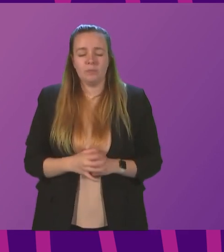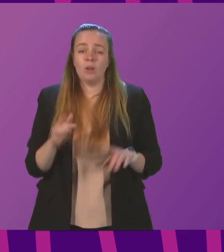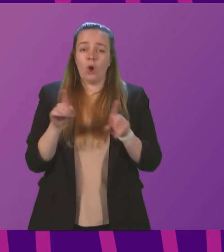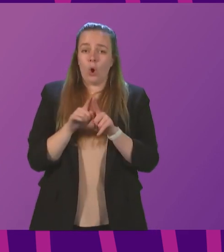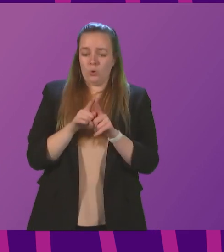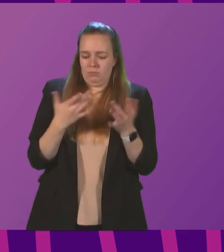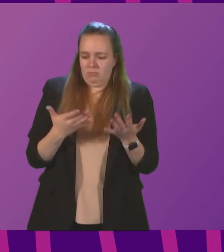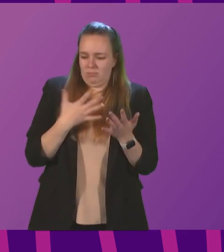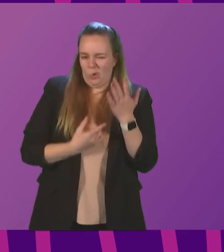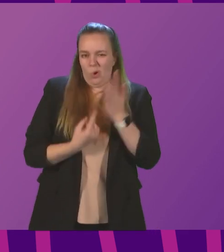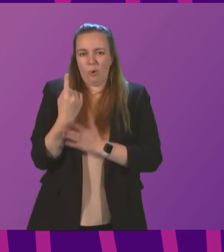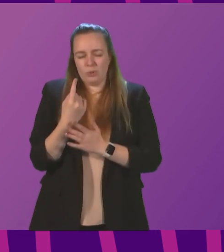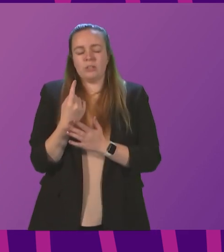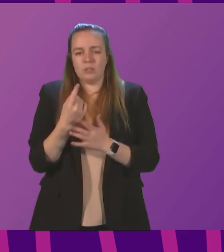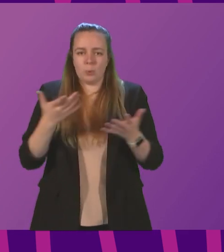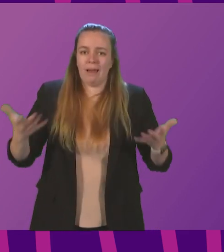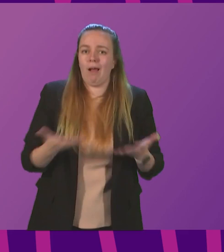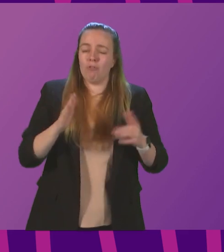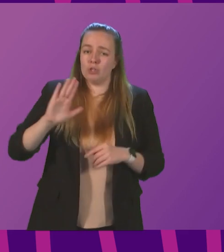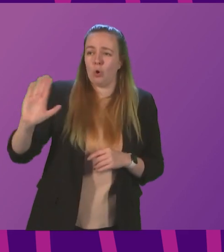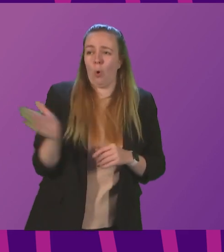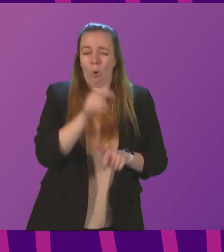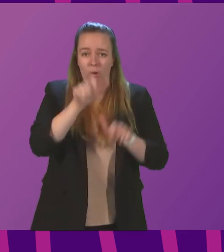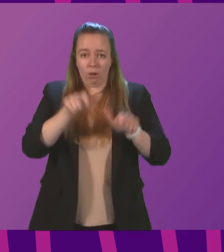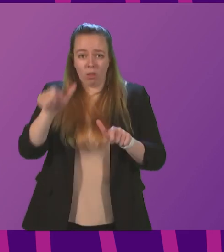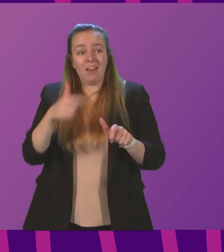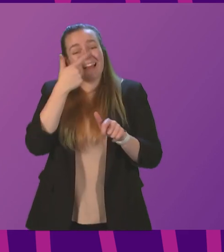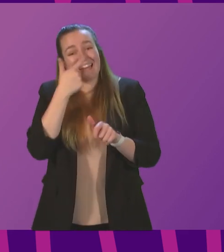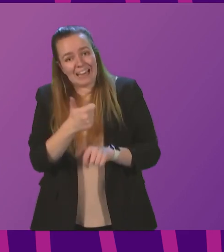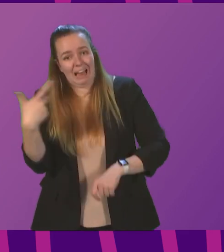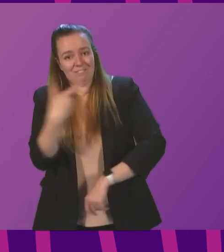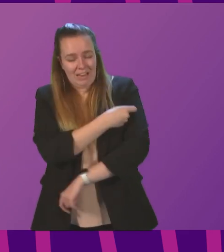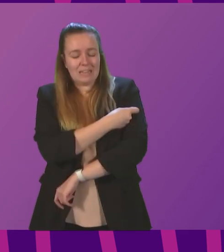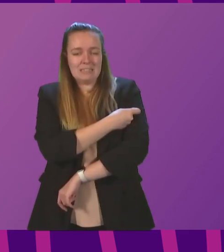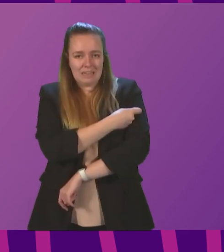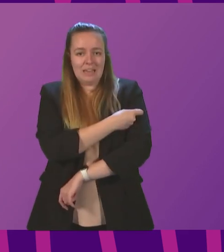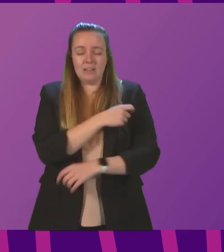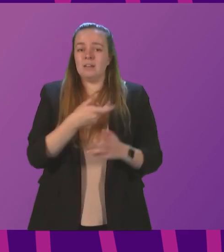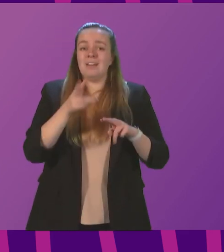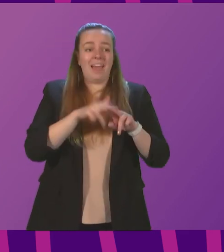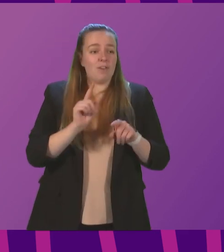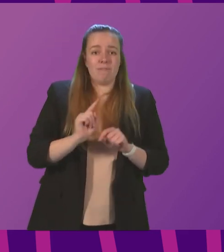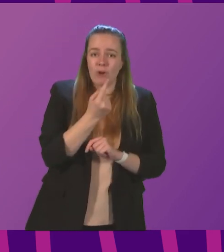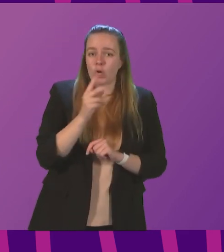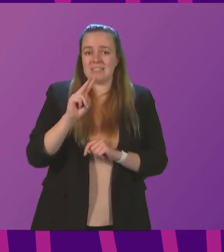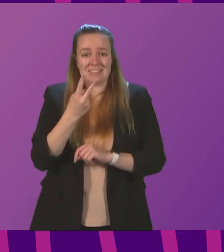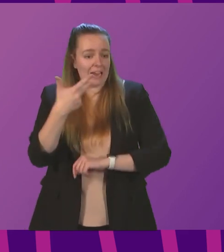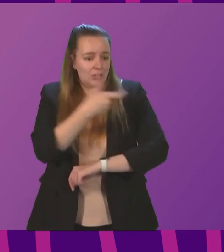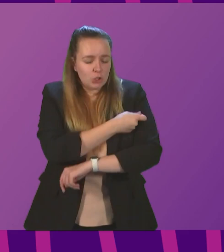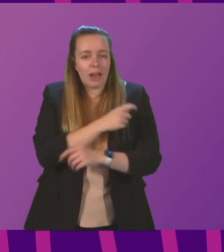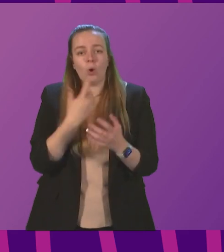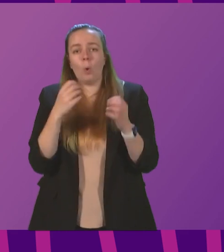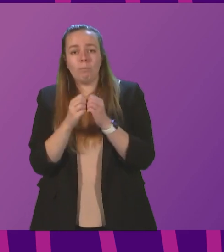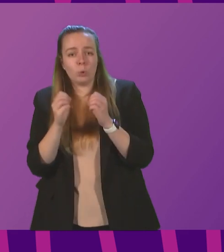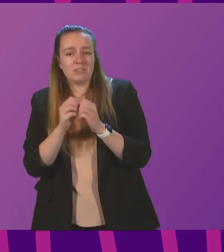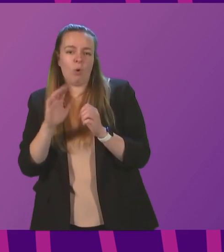also want to take this opportunity again to urge every single person who is eligible for vaccination, whether for a first or second jag or a